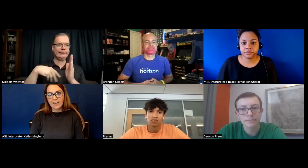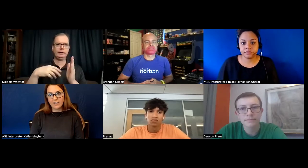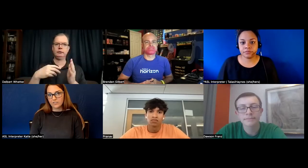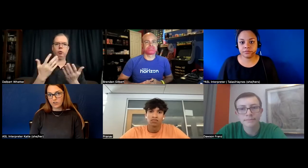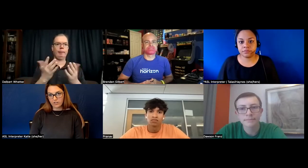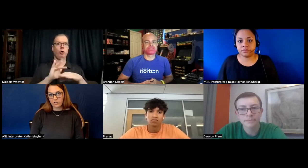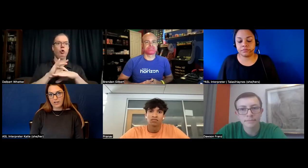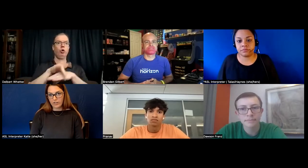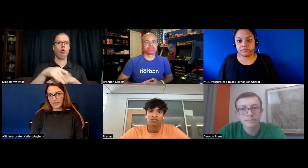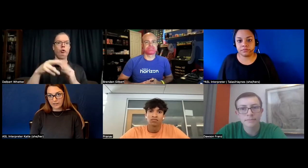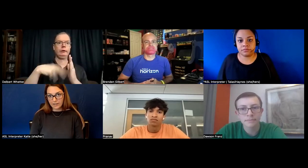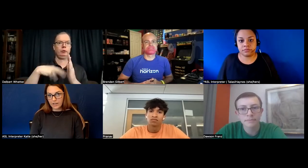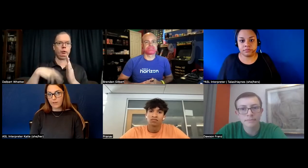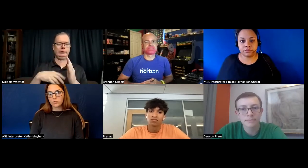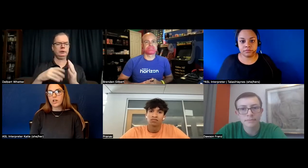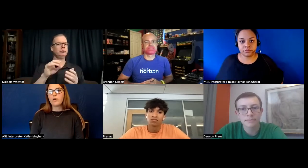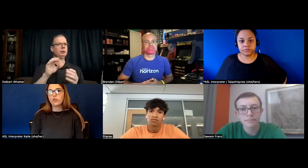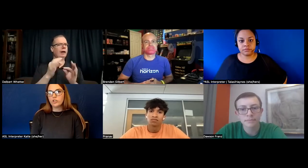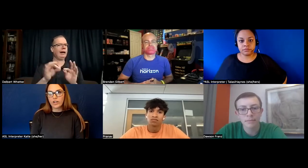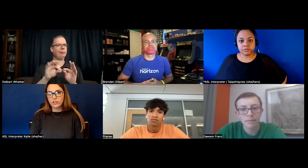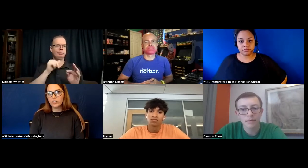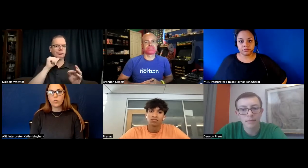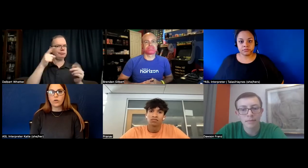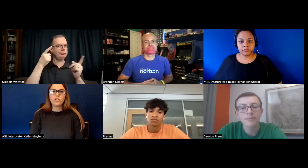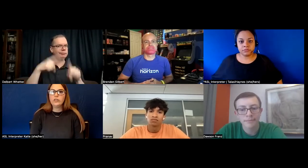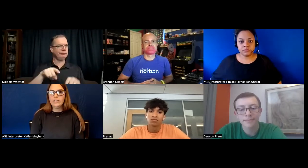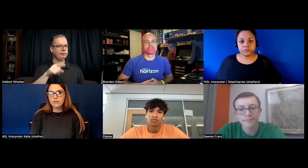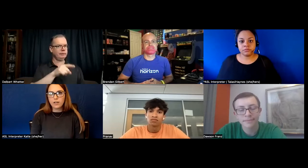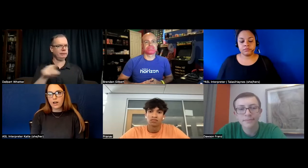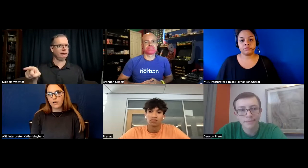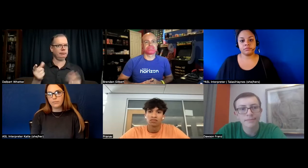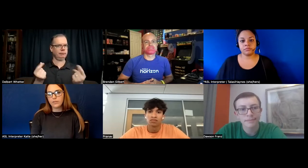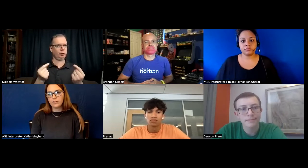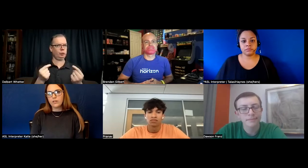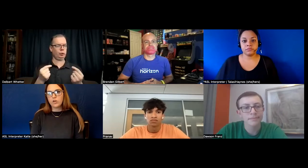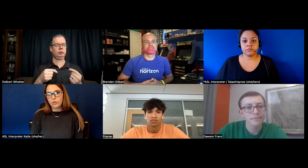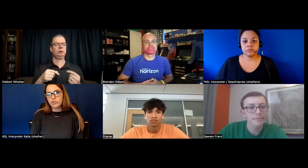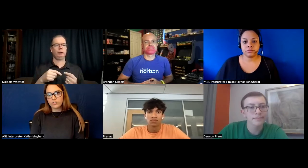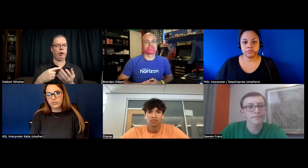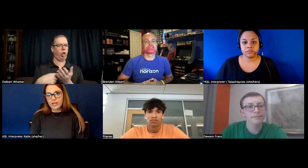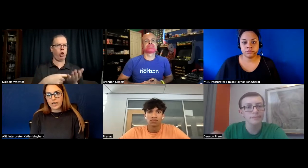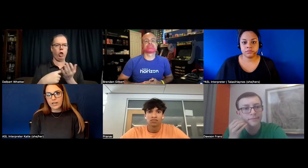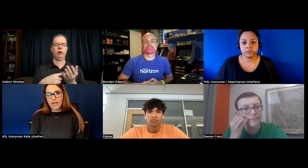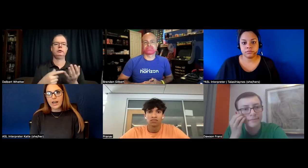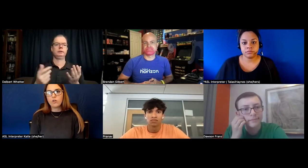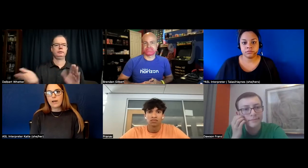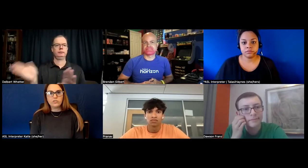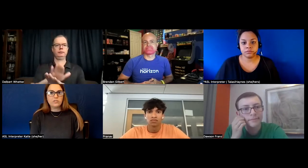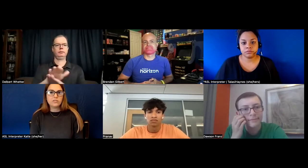haven't even started learning how to read yet um so we're talking about early childhood or early um incorporation of reading and how captions